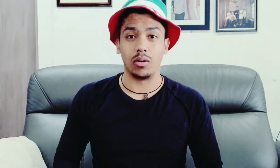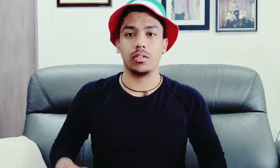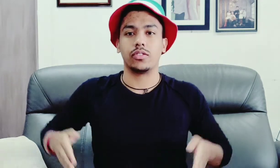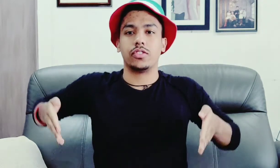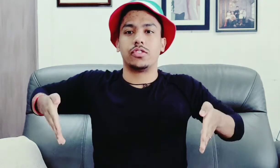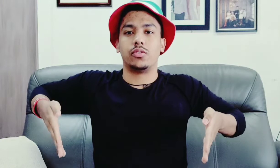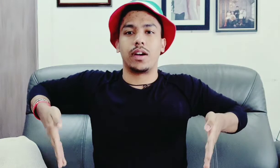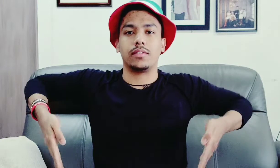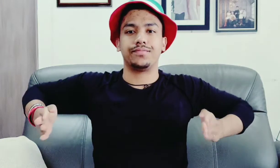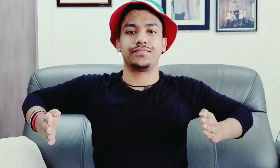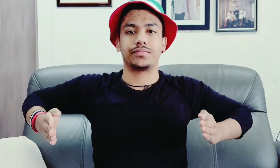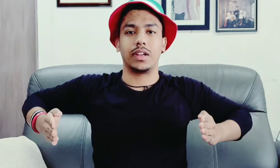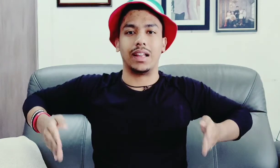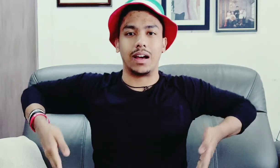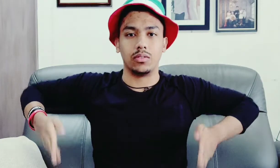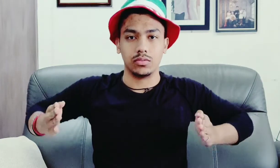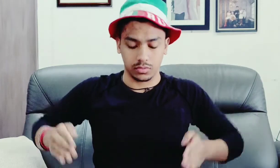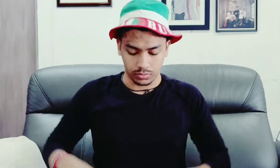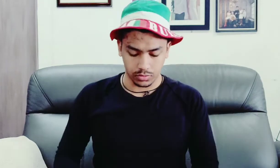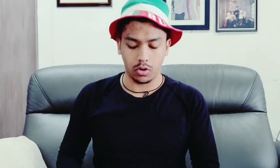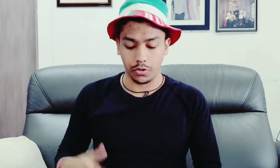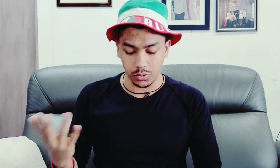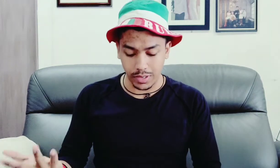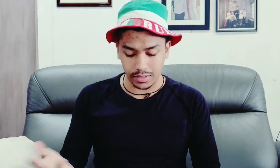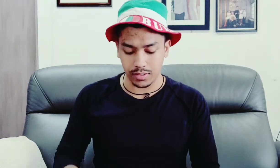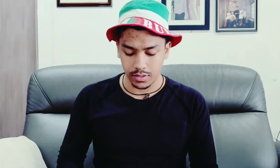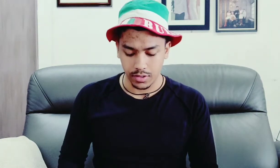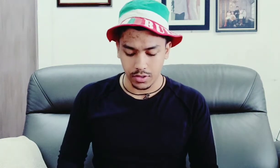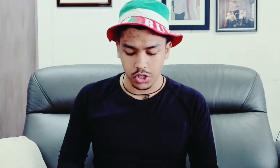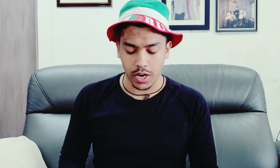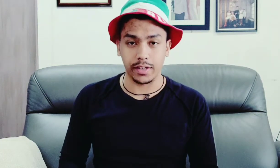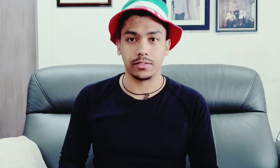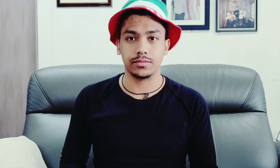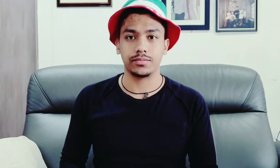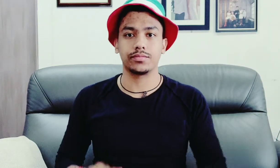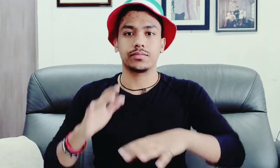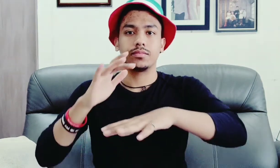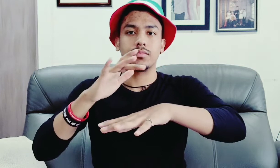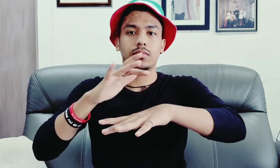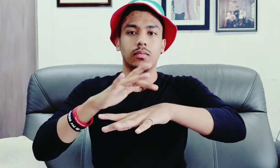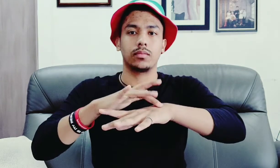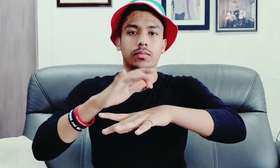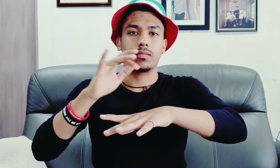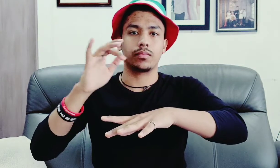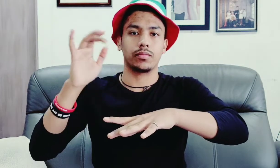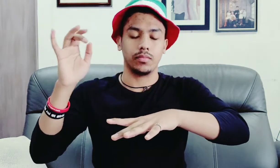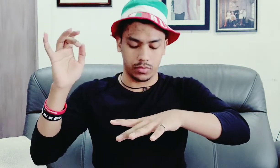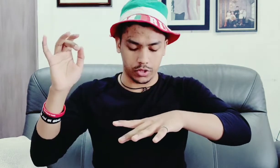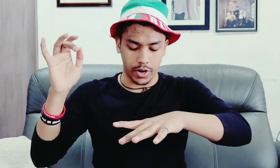to just do that allow or to let shine shine